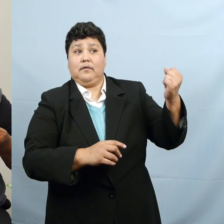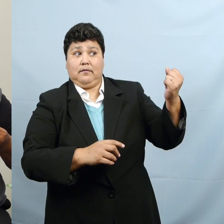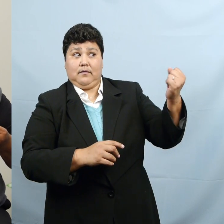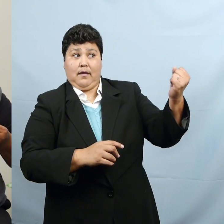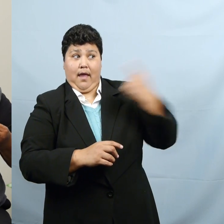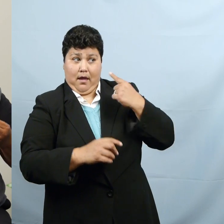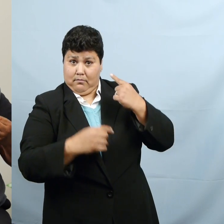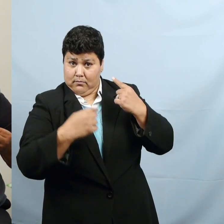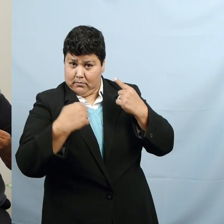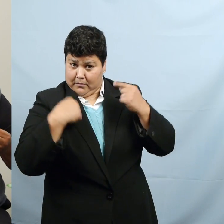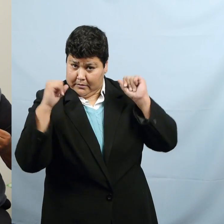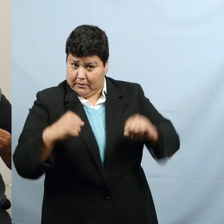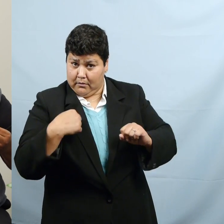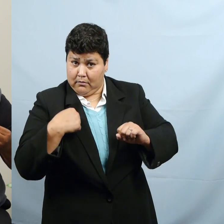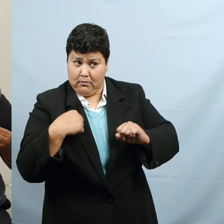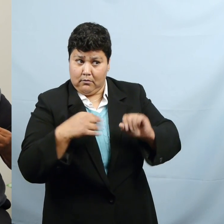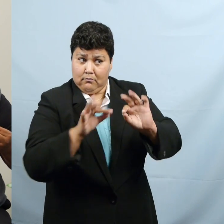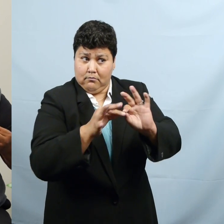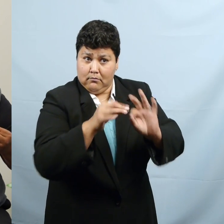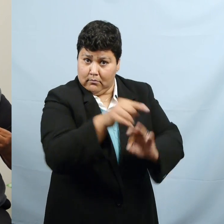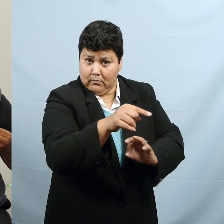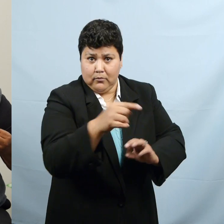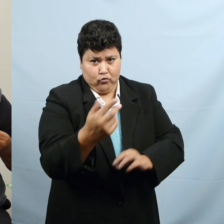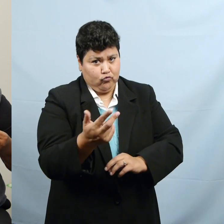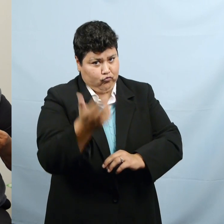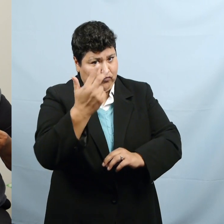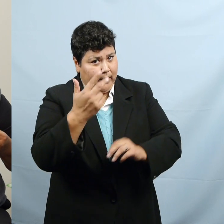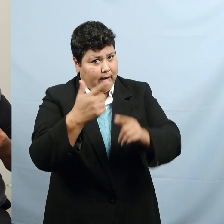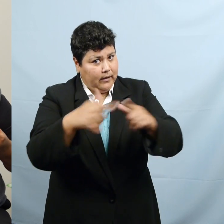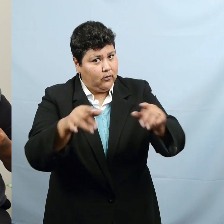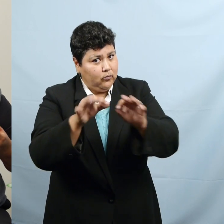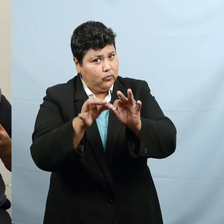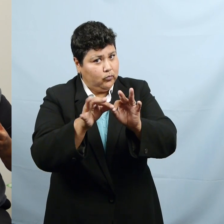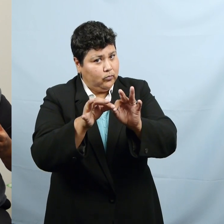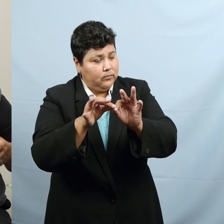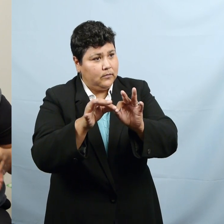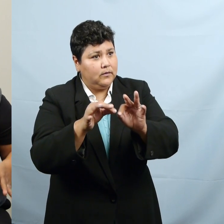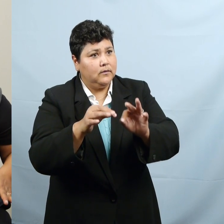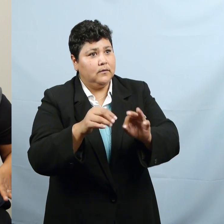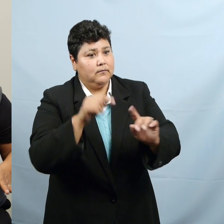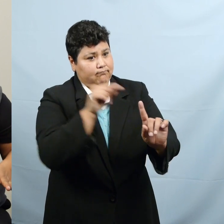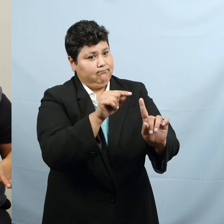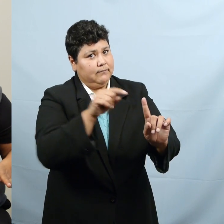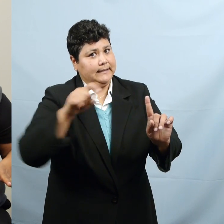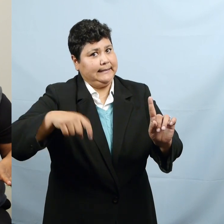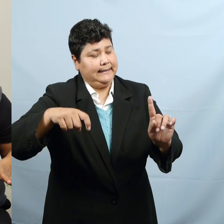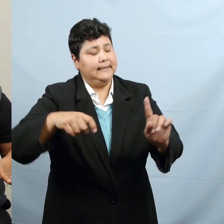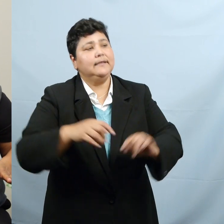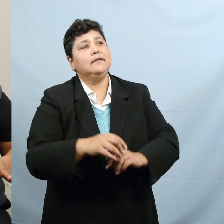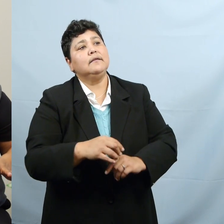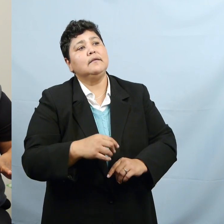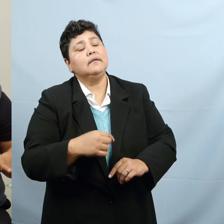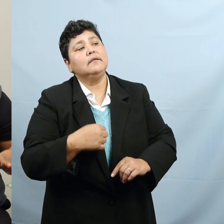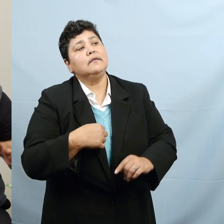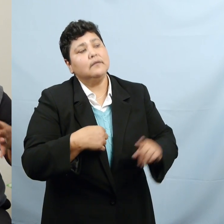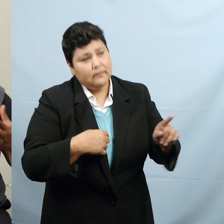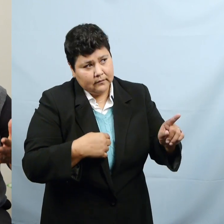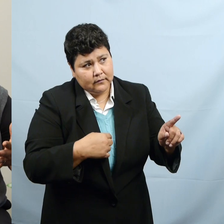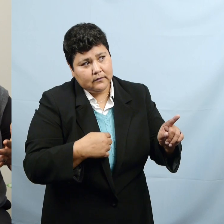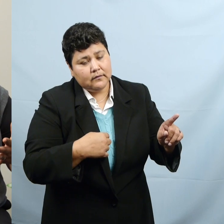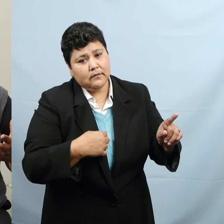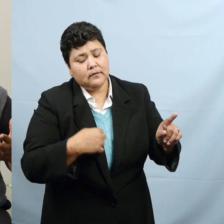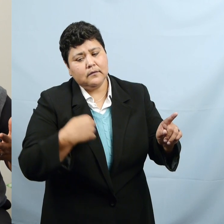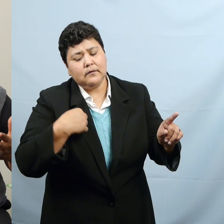assignment and was told that trilingual interpreting was needed, I